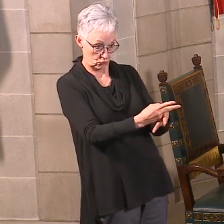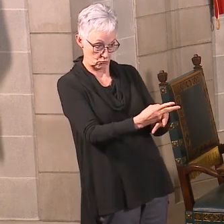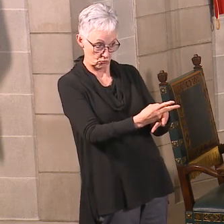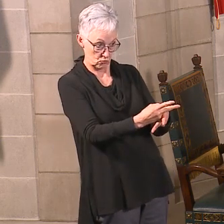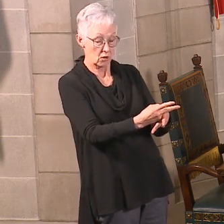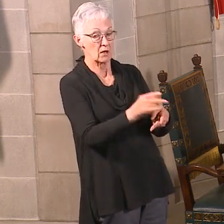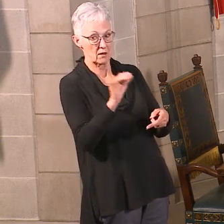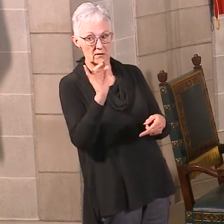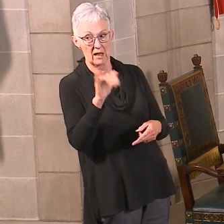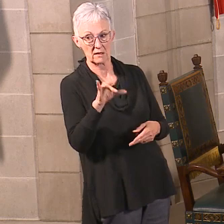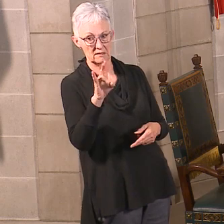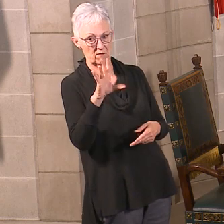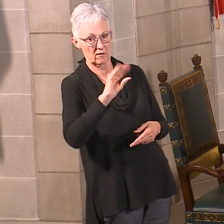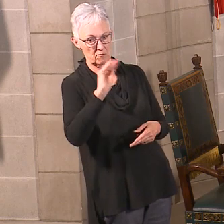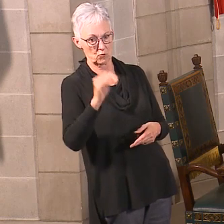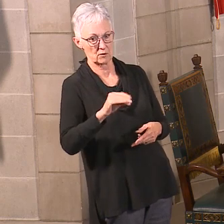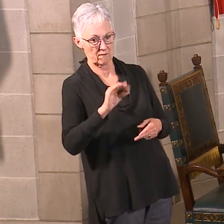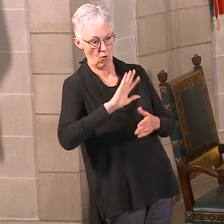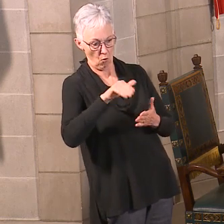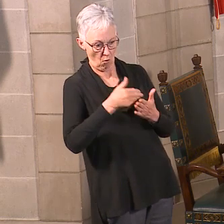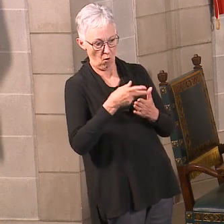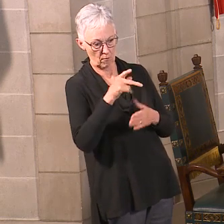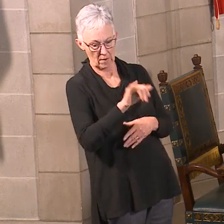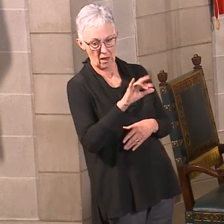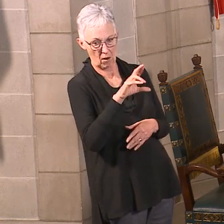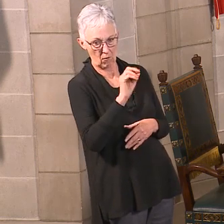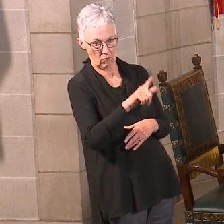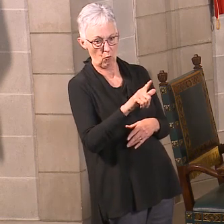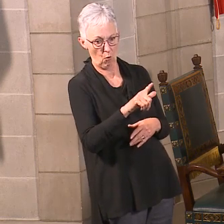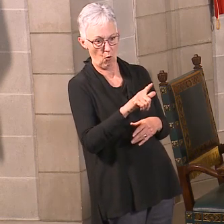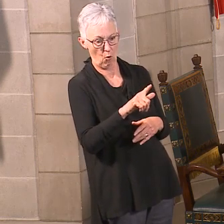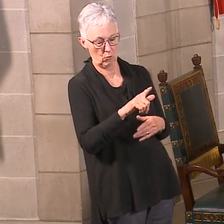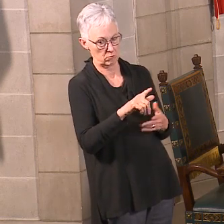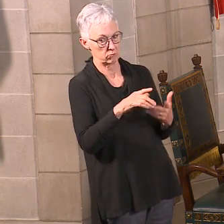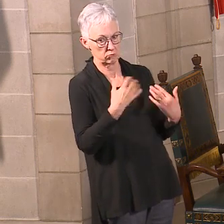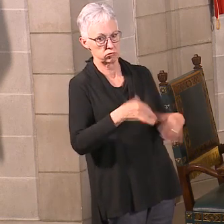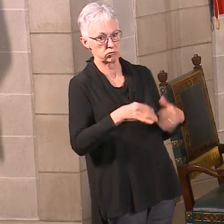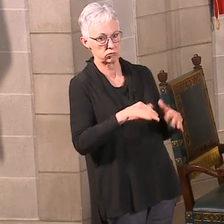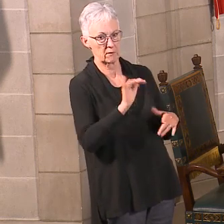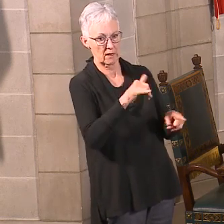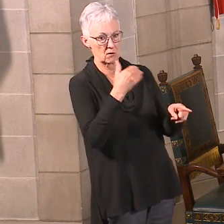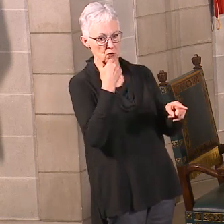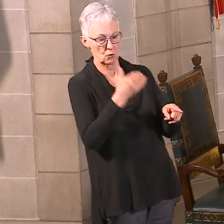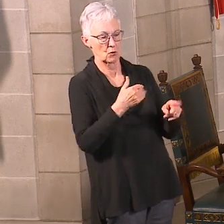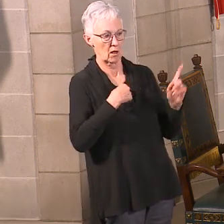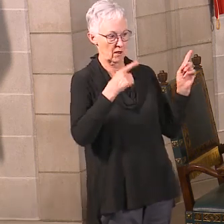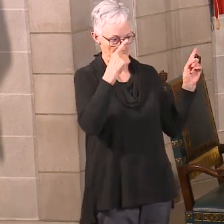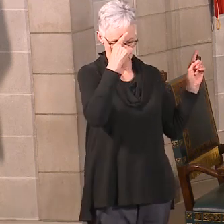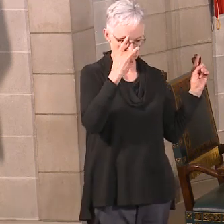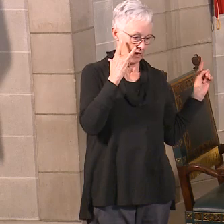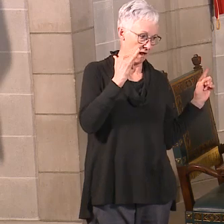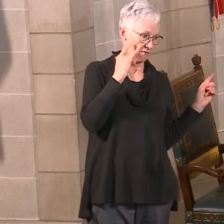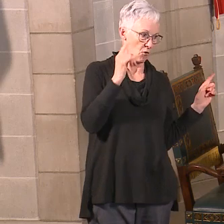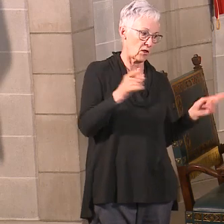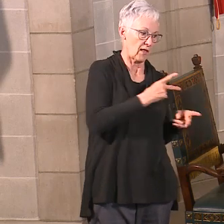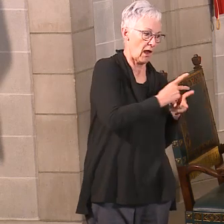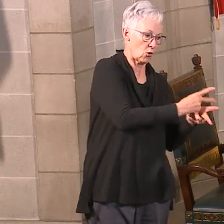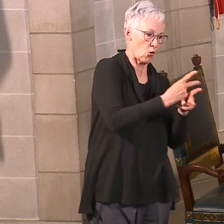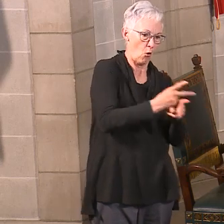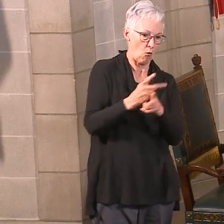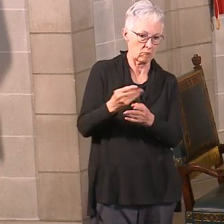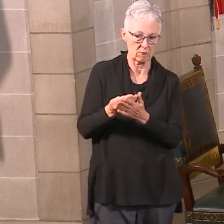that's more than any other state. So if you think about some of the other states like California, they were at 24%. I think Maine was like at 63%.